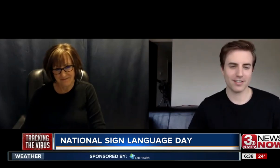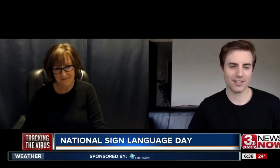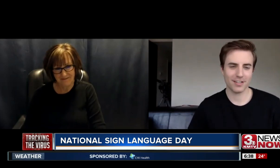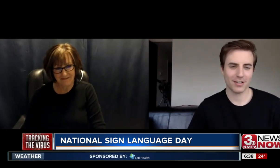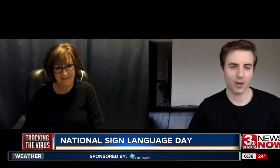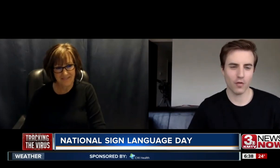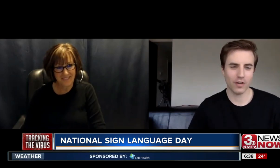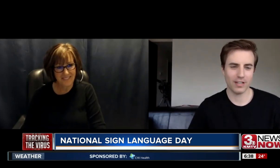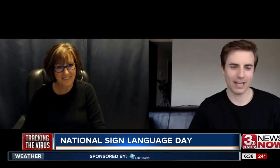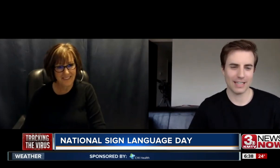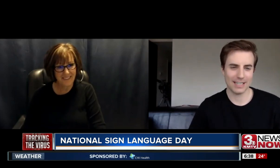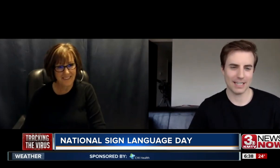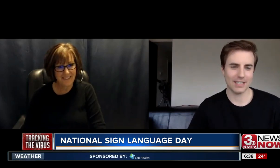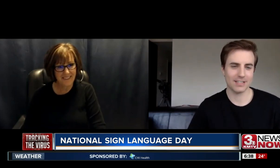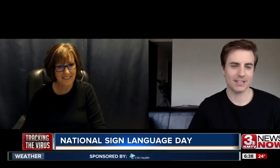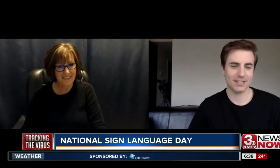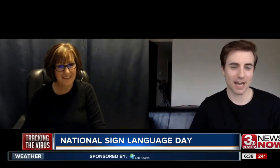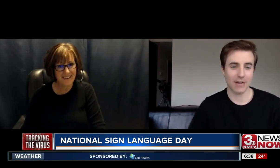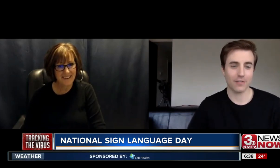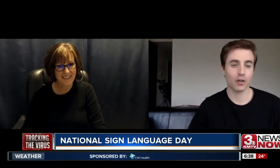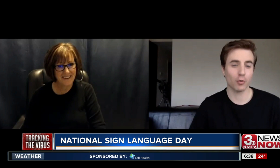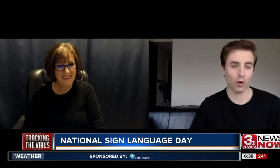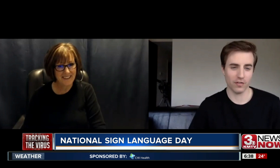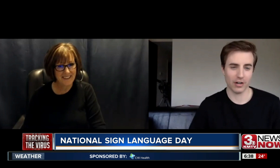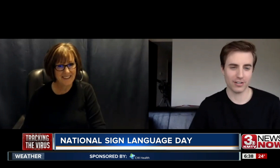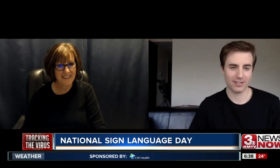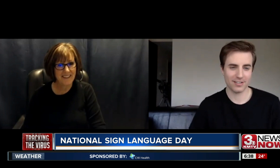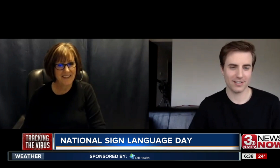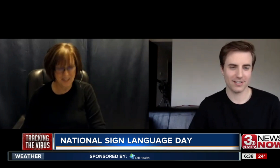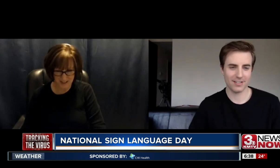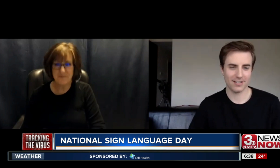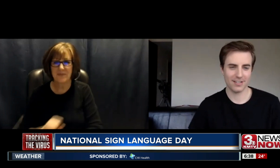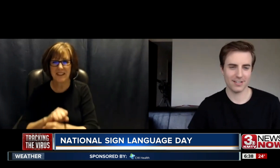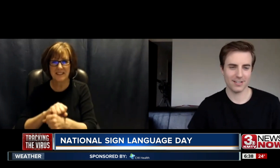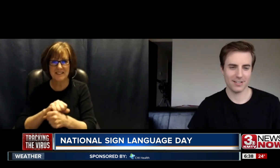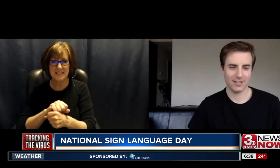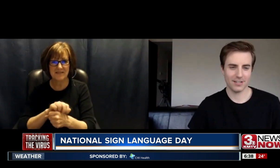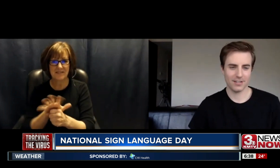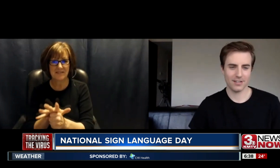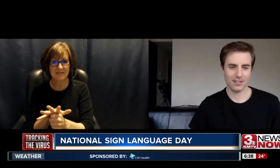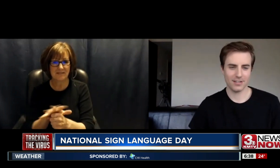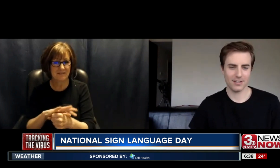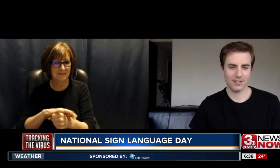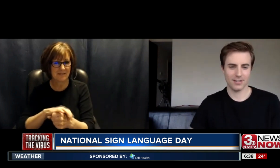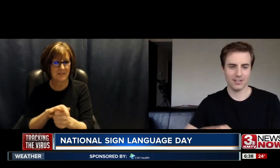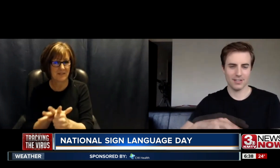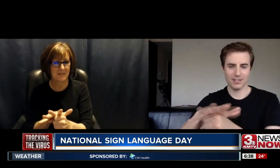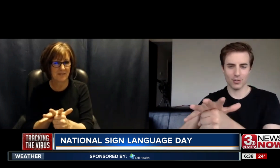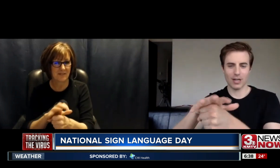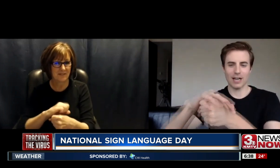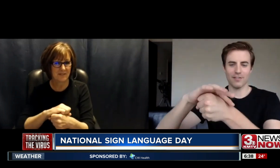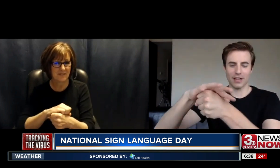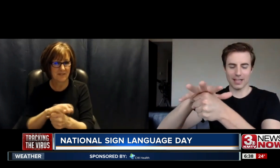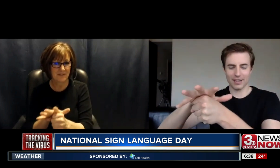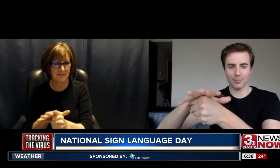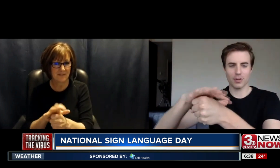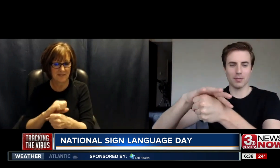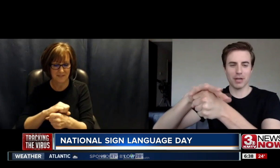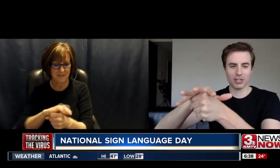COVID-19 is the sign for coronavirus? Okay, it is. So kind of like what the